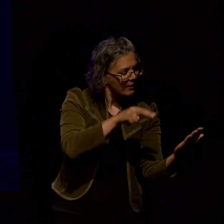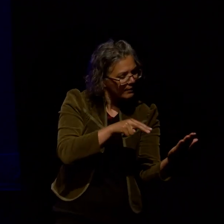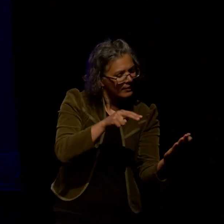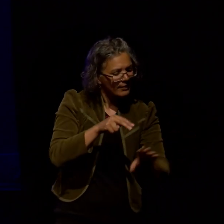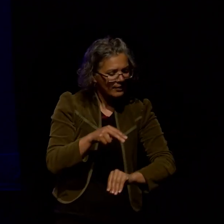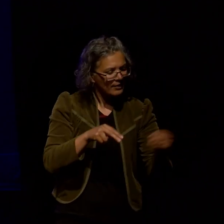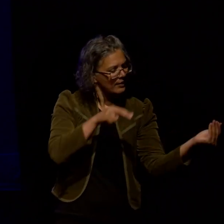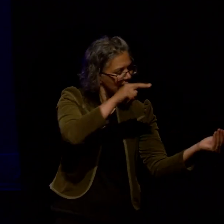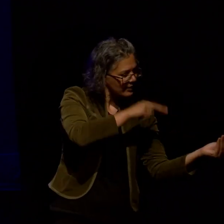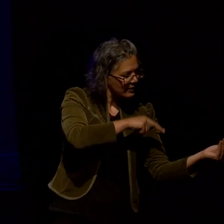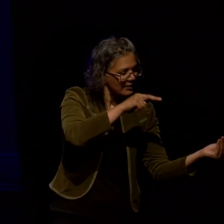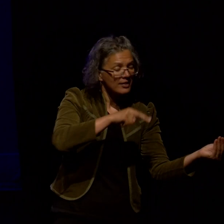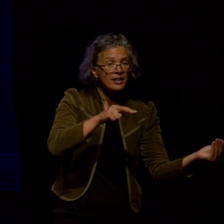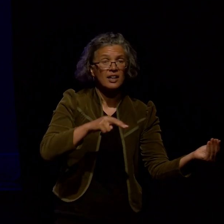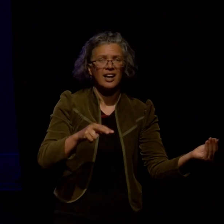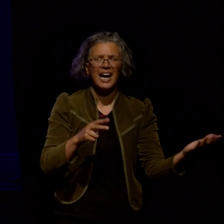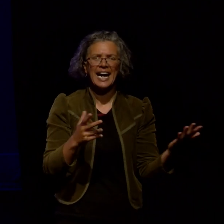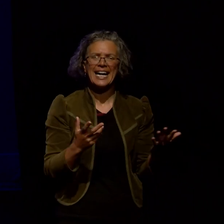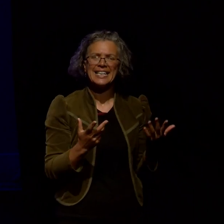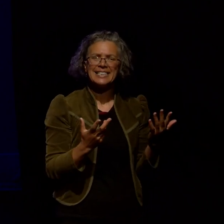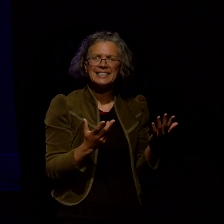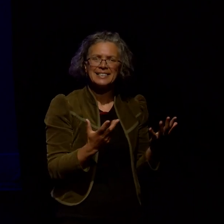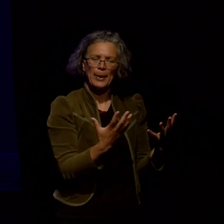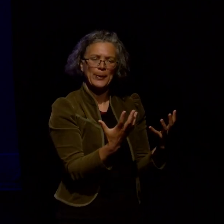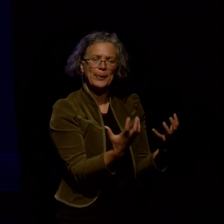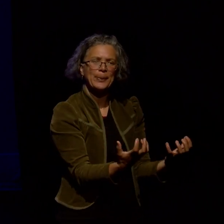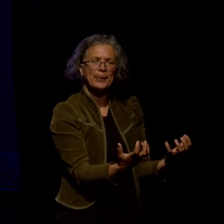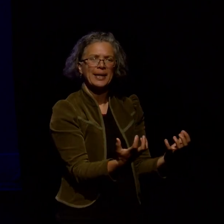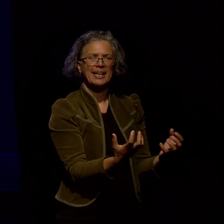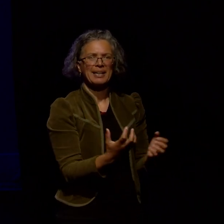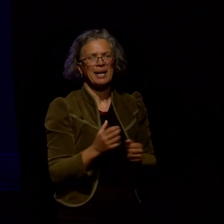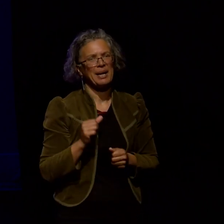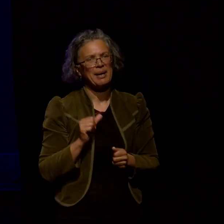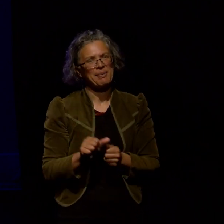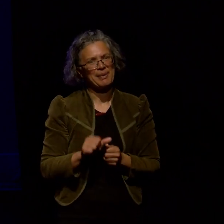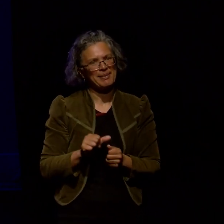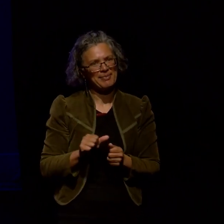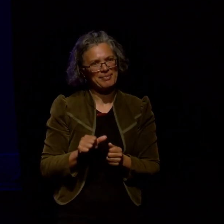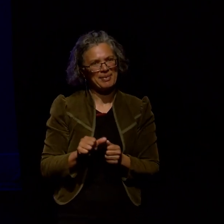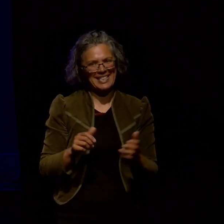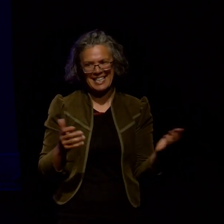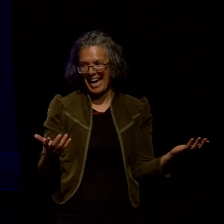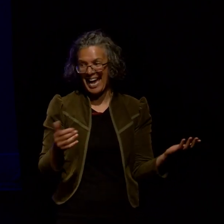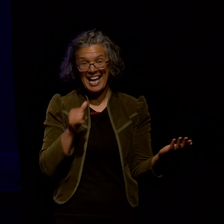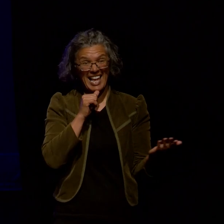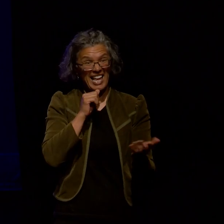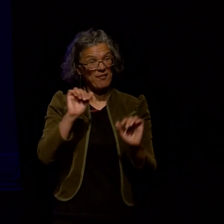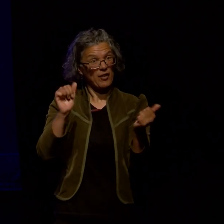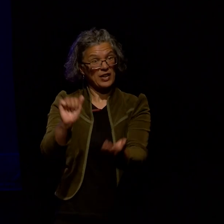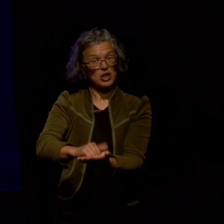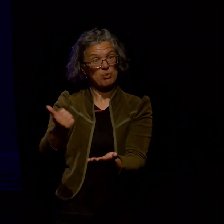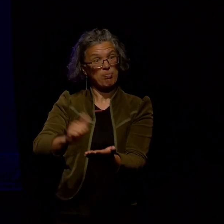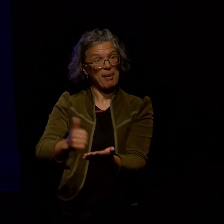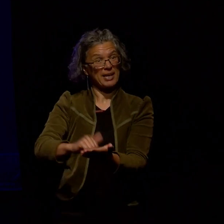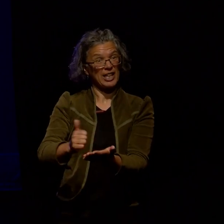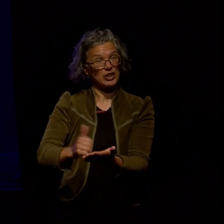so important because you can't patch a book and go back and once it's in somebody's house it